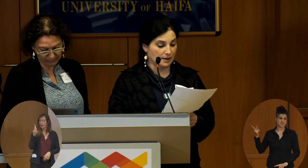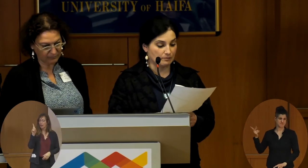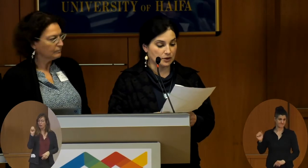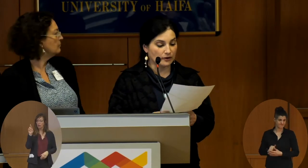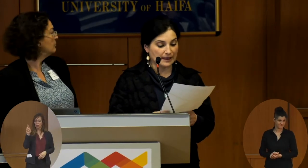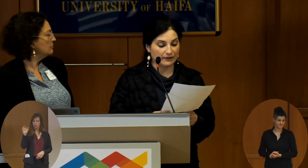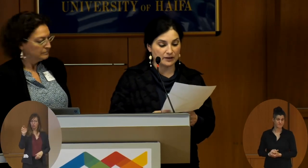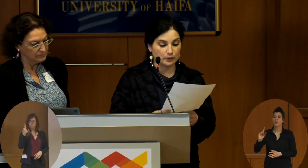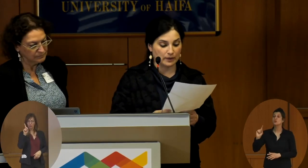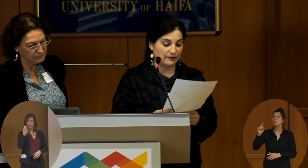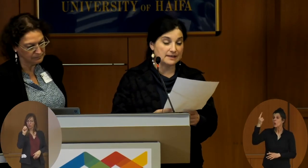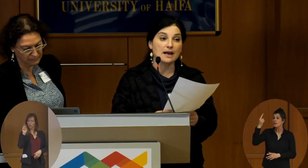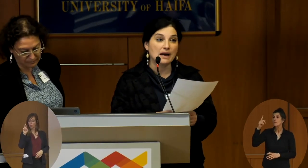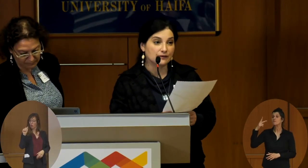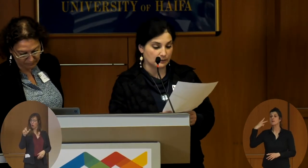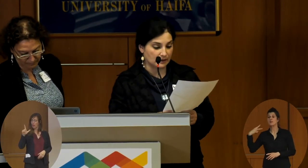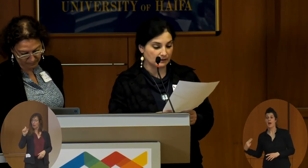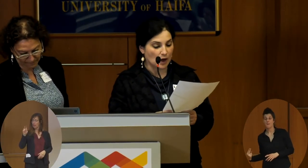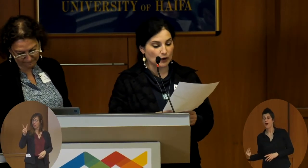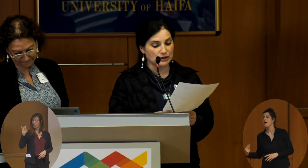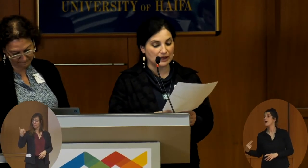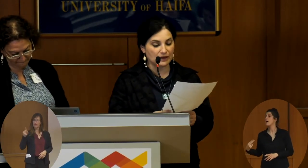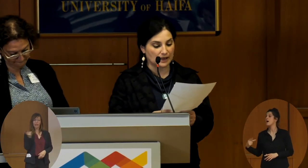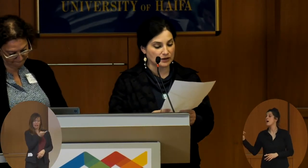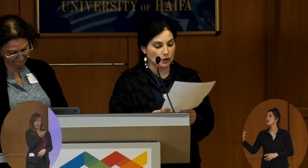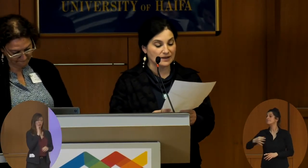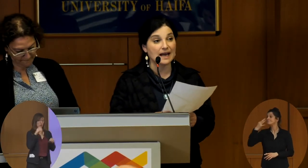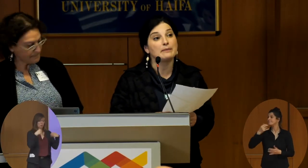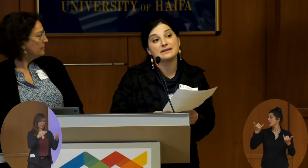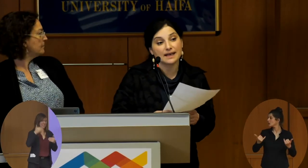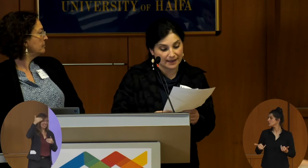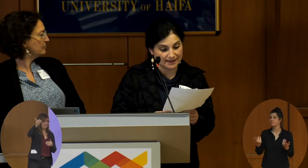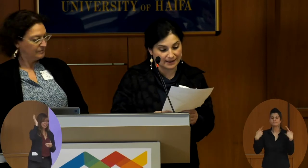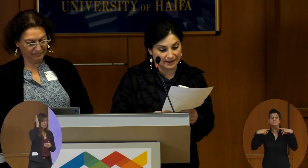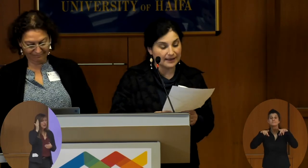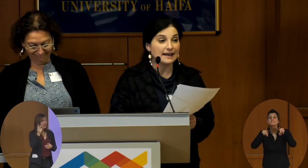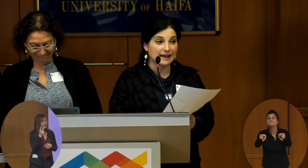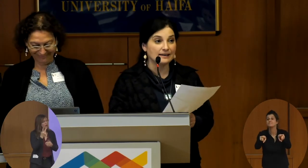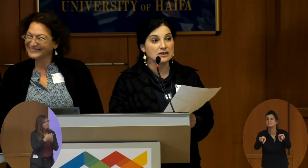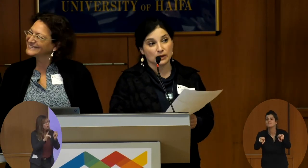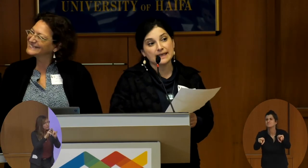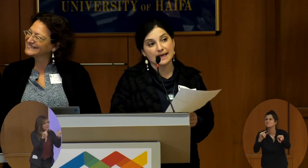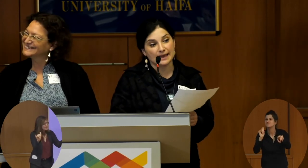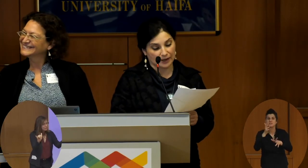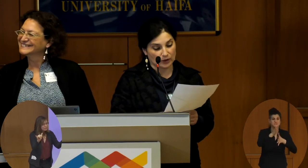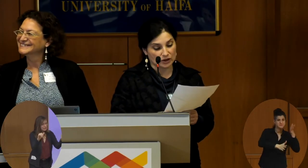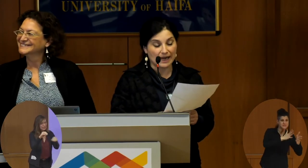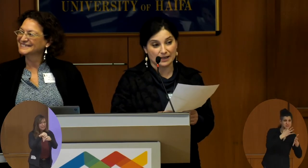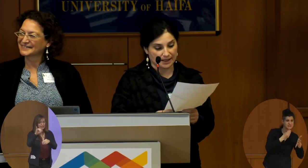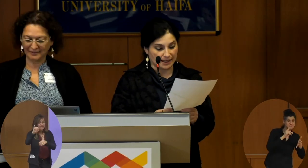Doran Levy and Professor Nama Friedman are going to give the next talk simultaneously, in Israeli sign language and in